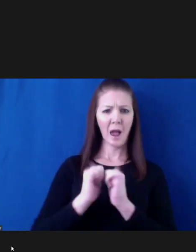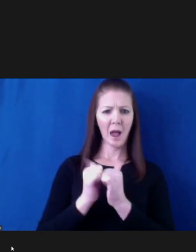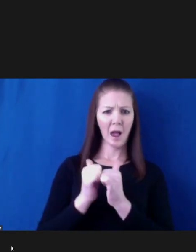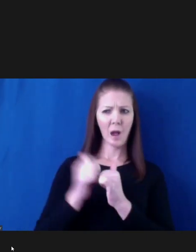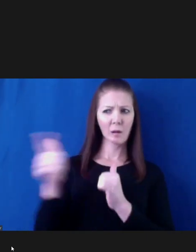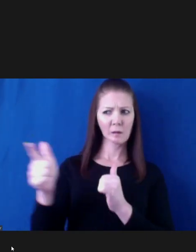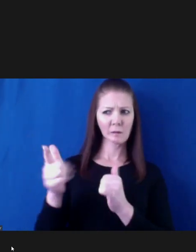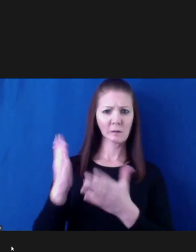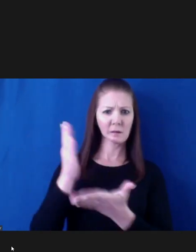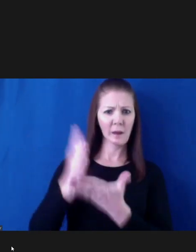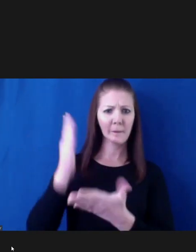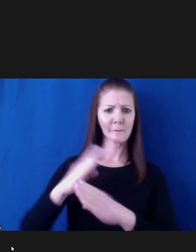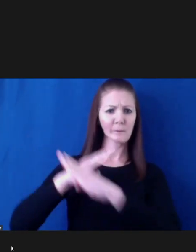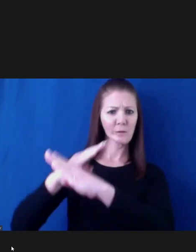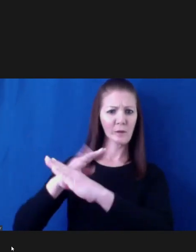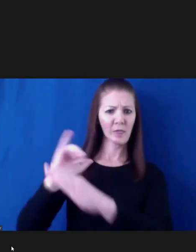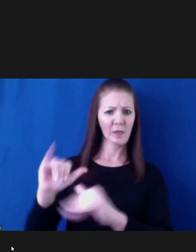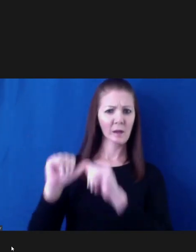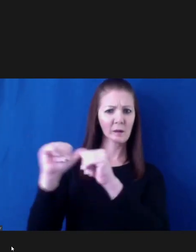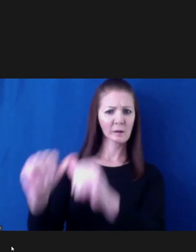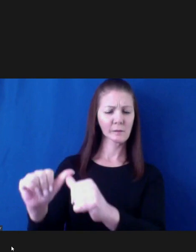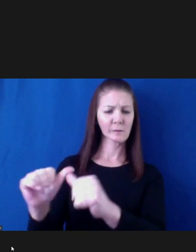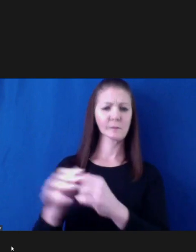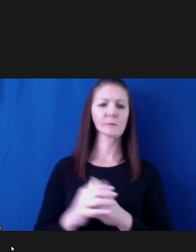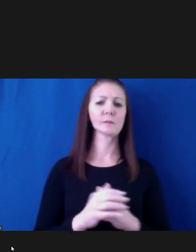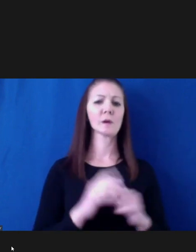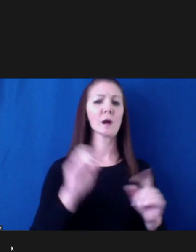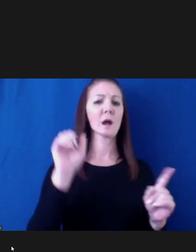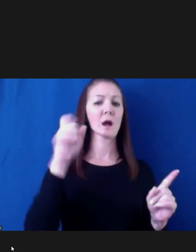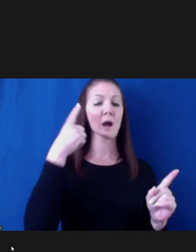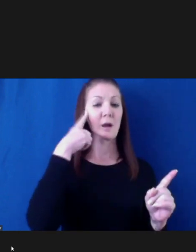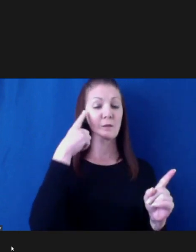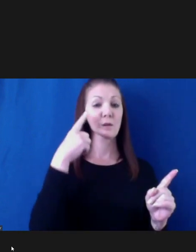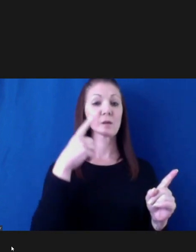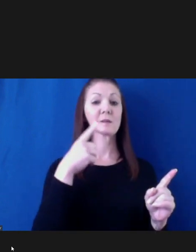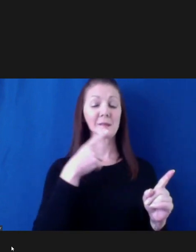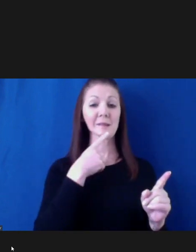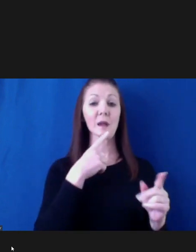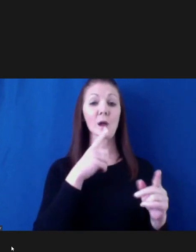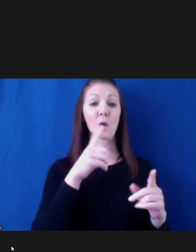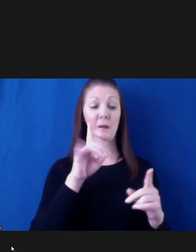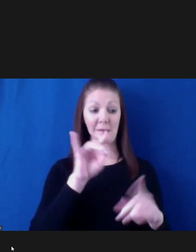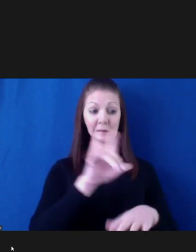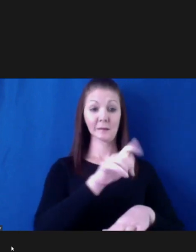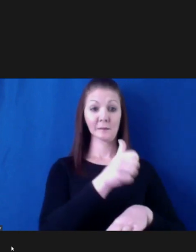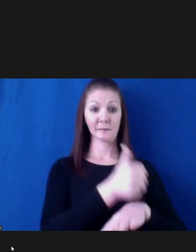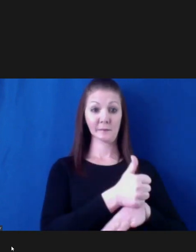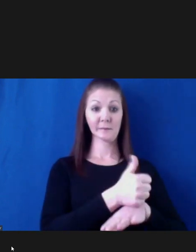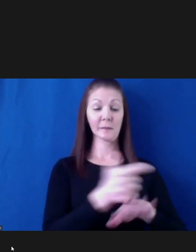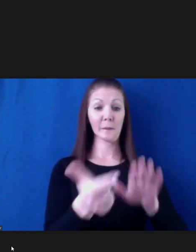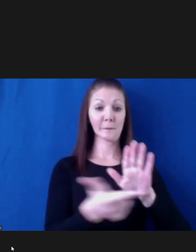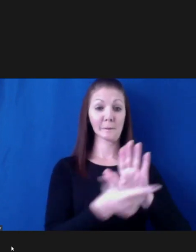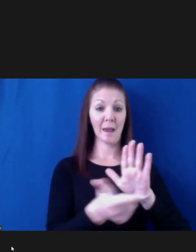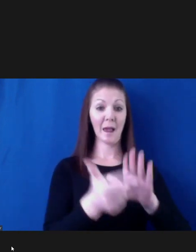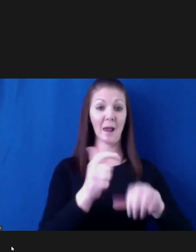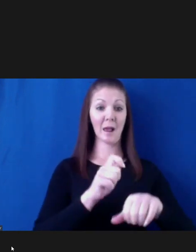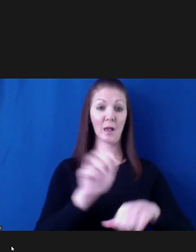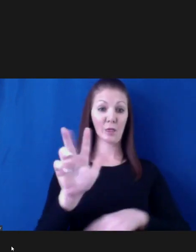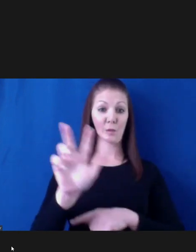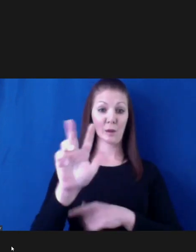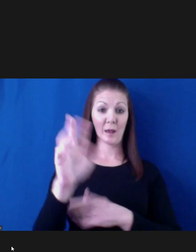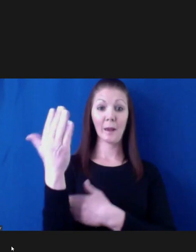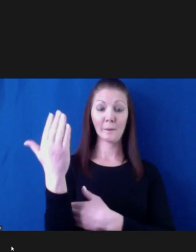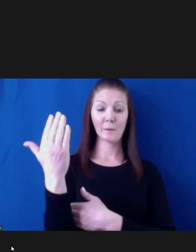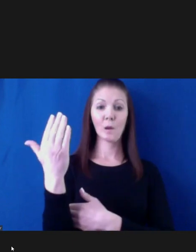Look, we put it forward to 3 a.m. The tractor trailer trucks, I have a hard time, especially on these incredibly slick roads with low